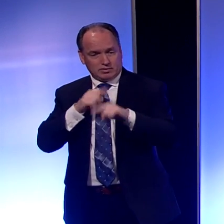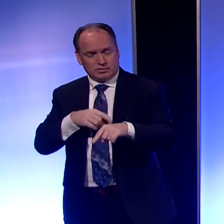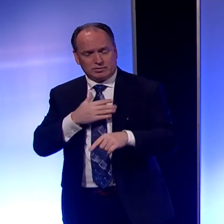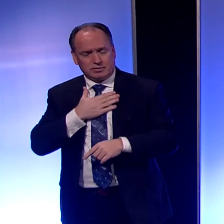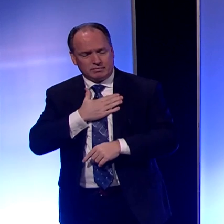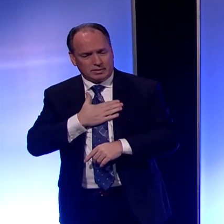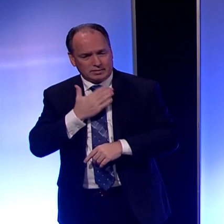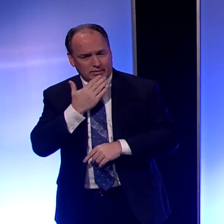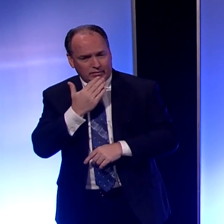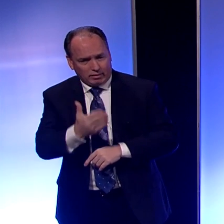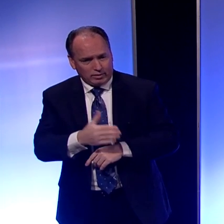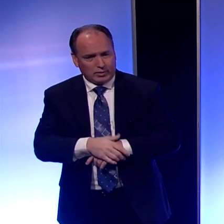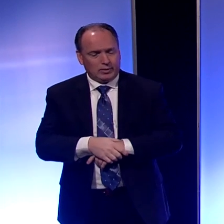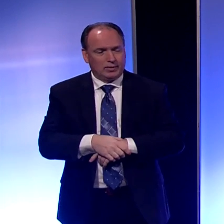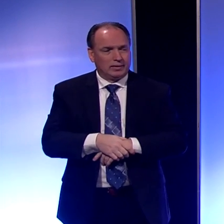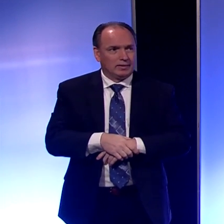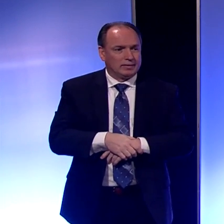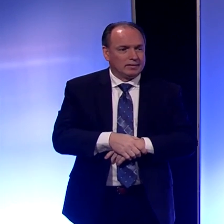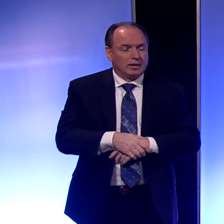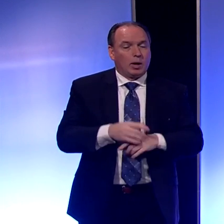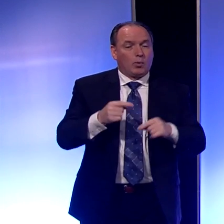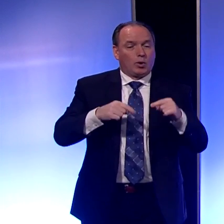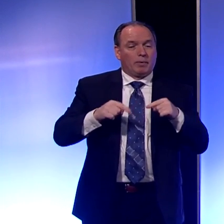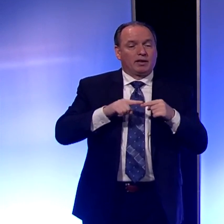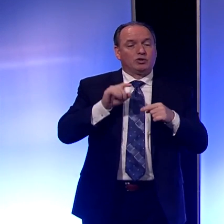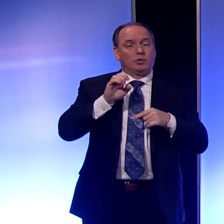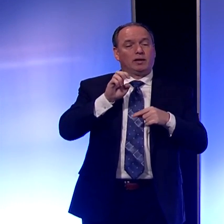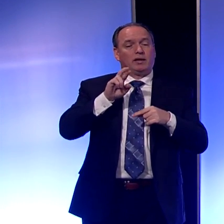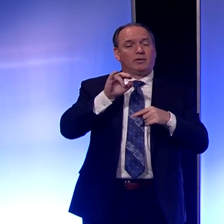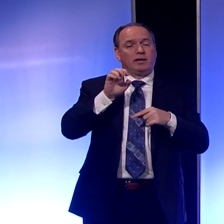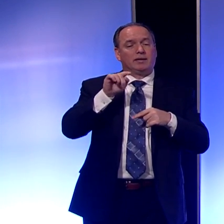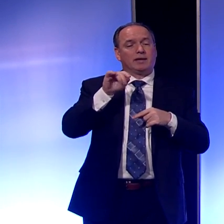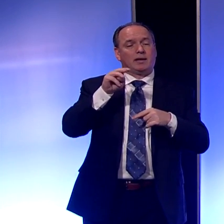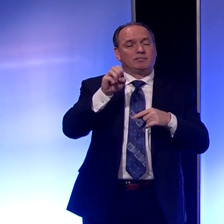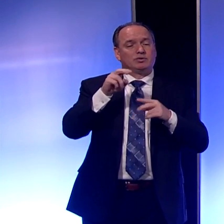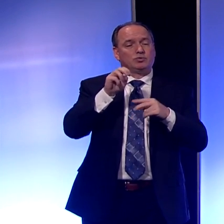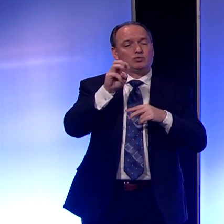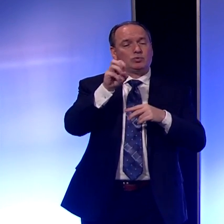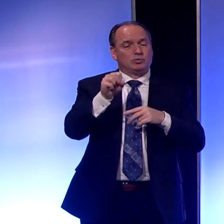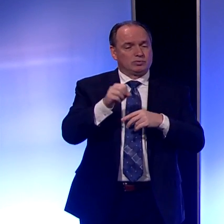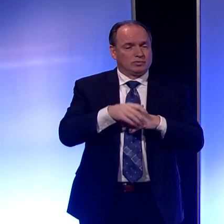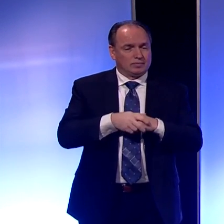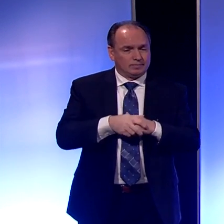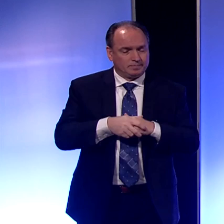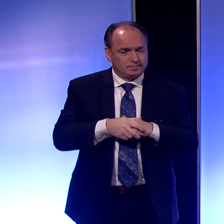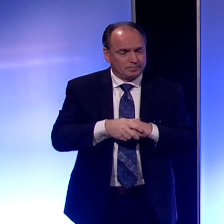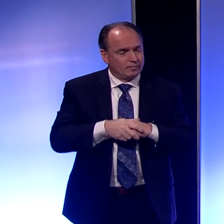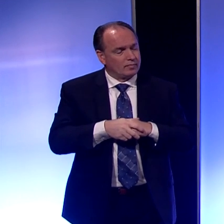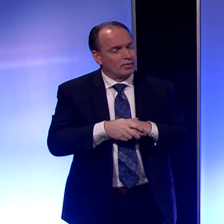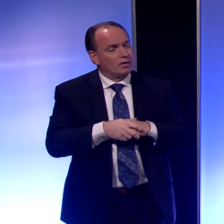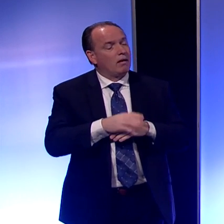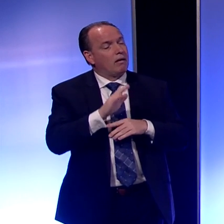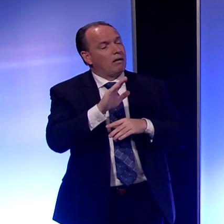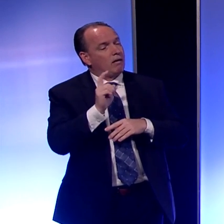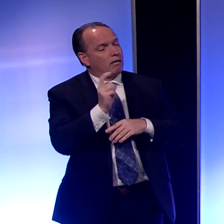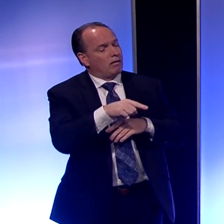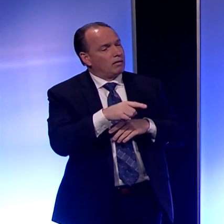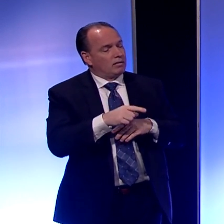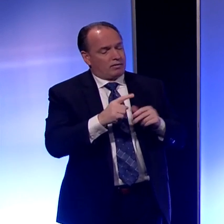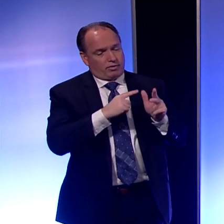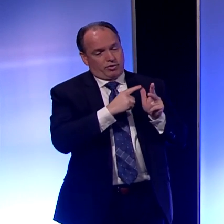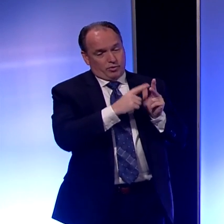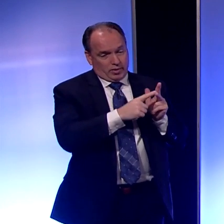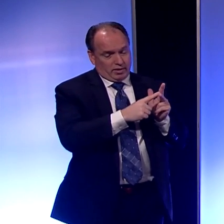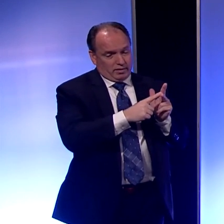Thank you. All right, I'm going to go back to Erie Times News. David? Kathy, yes, so it's three of the five